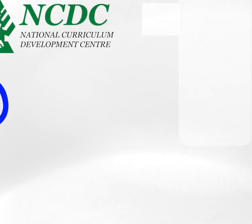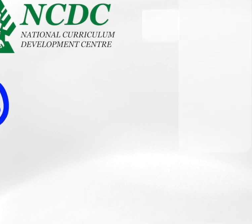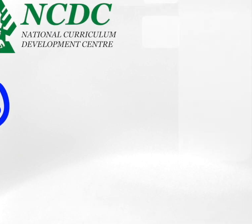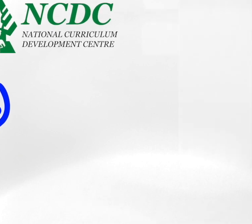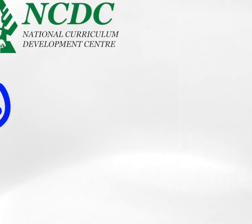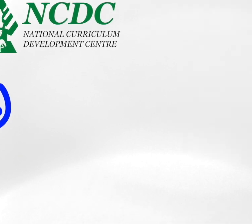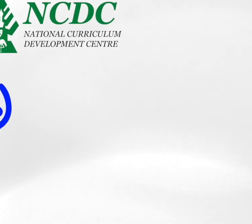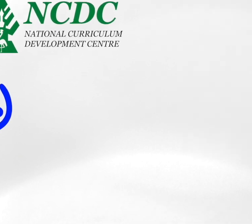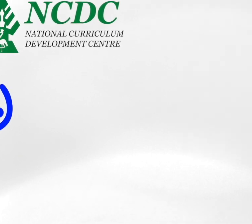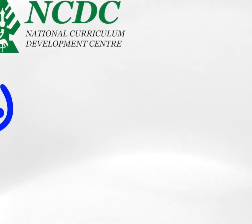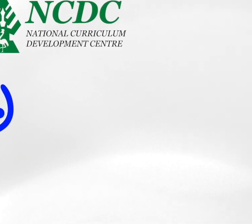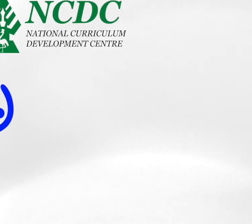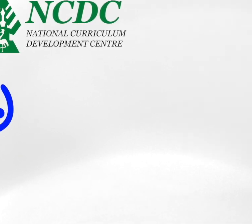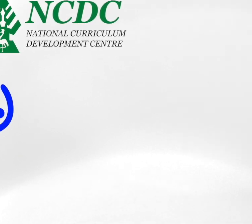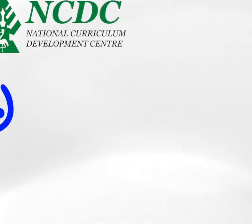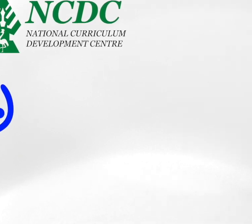very Bye. Bye.